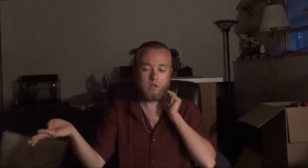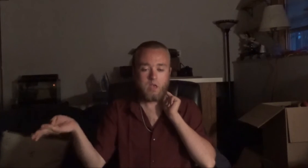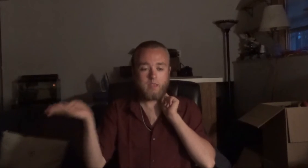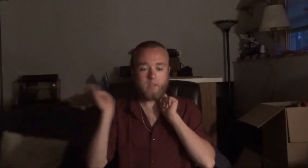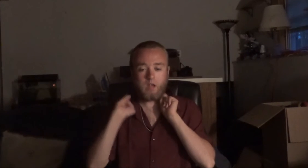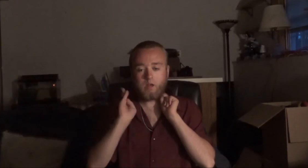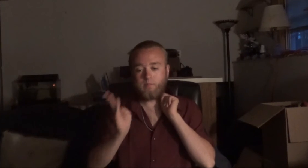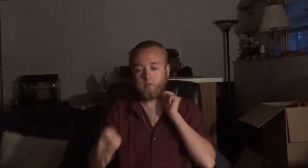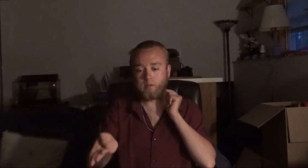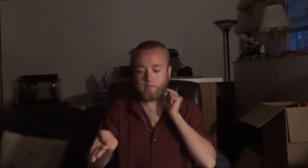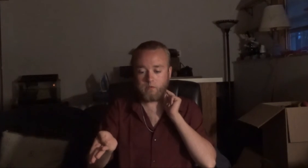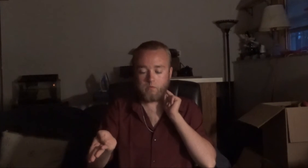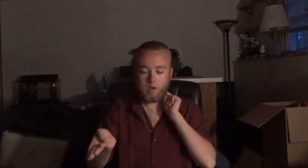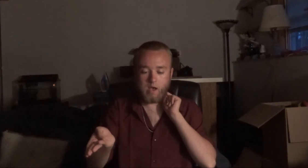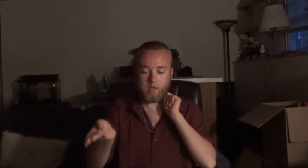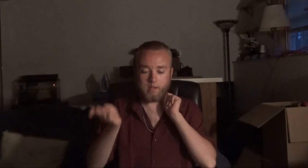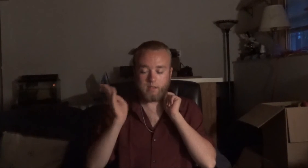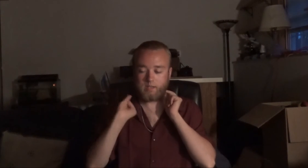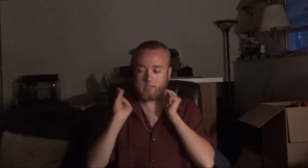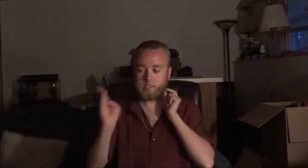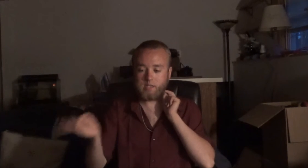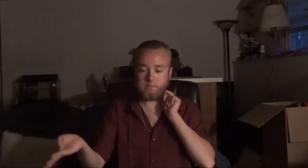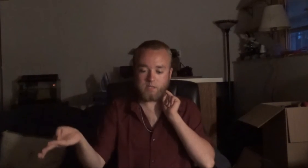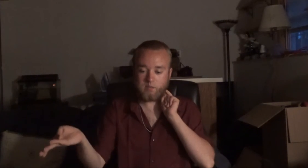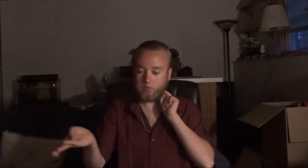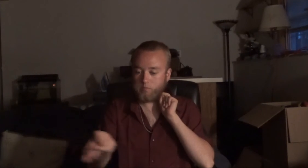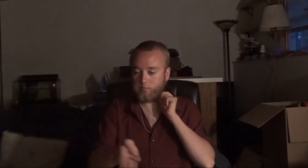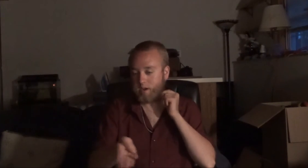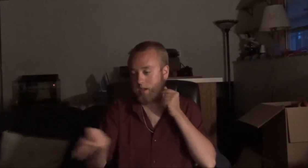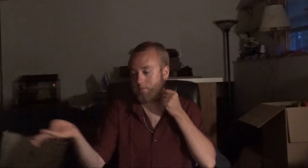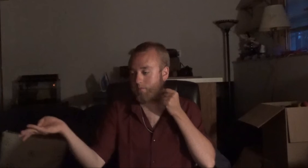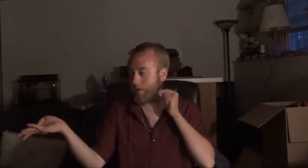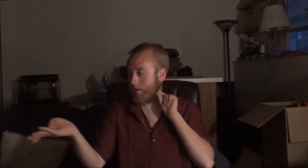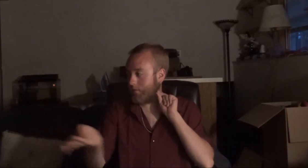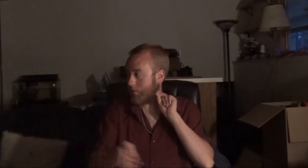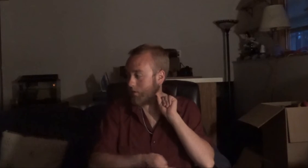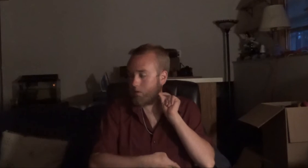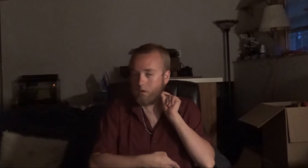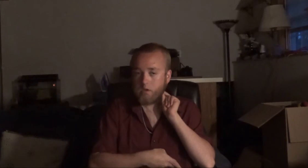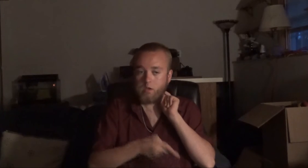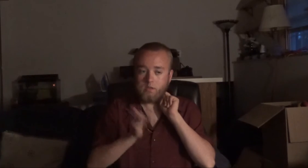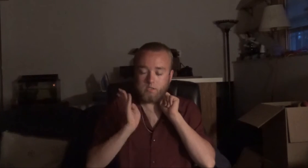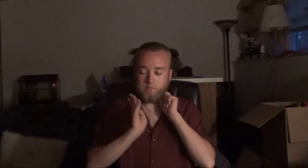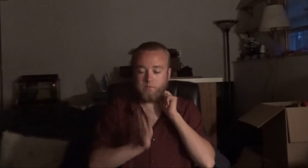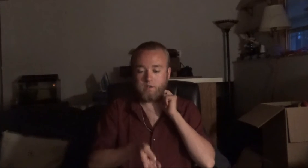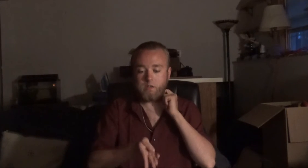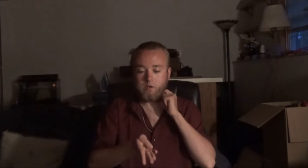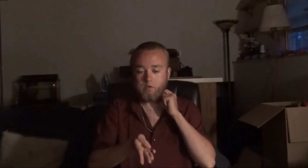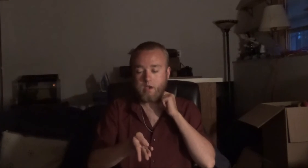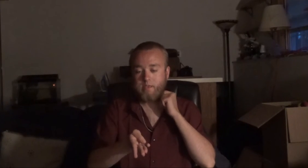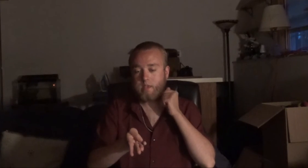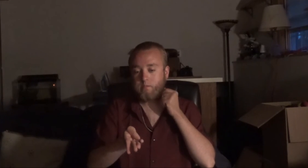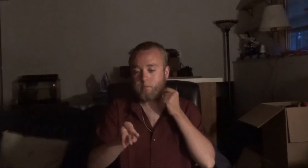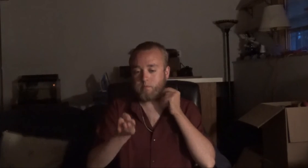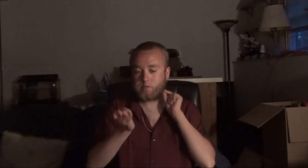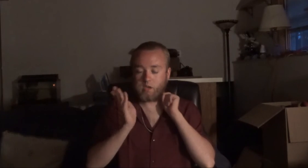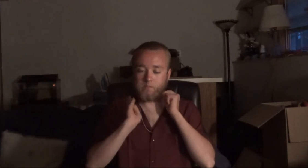not uploading for a while, and I'd like to say I'm taking a little break after this video, and then so I can